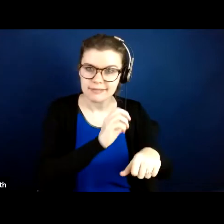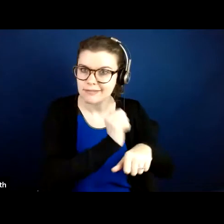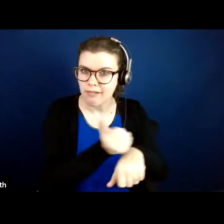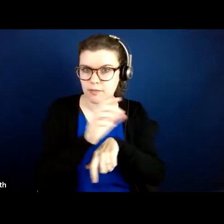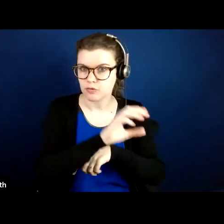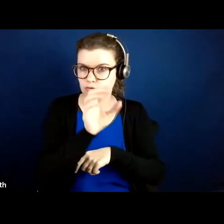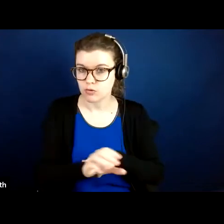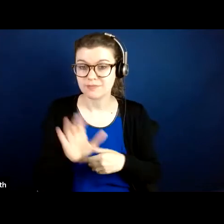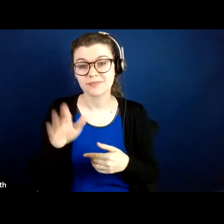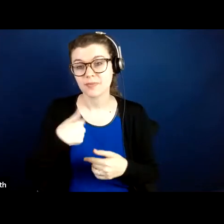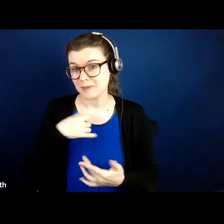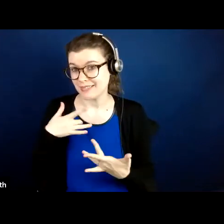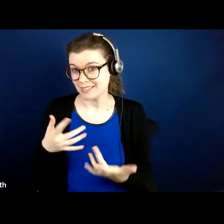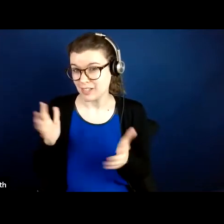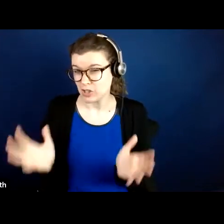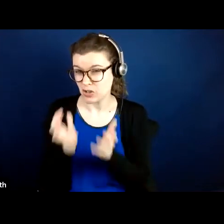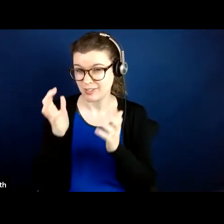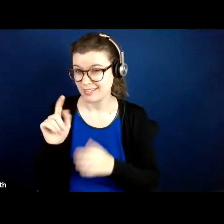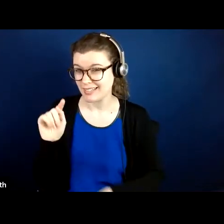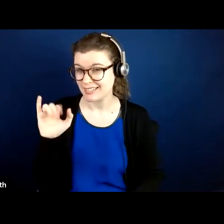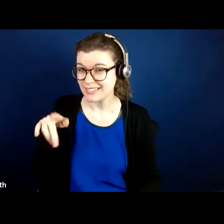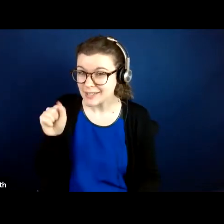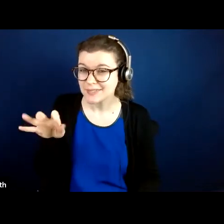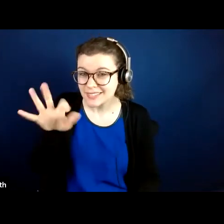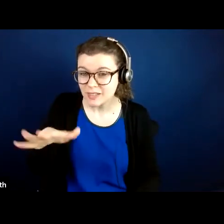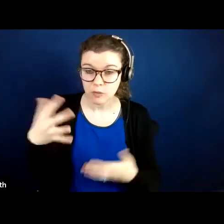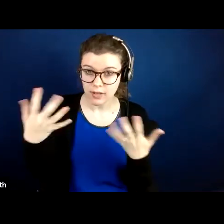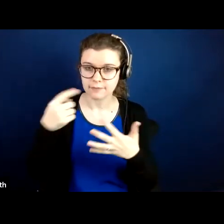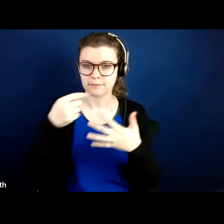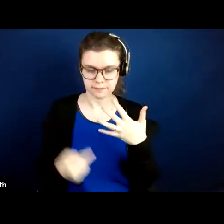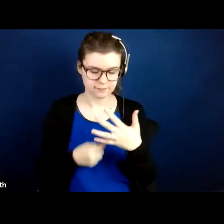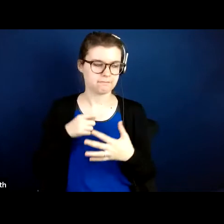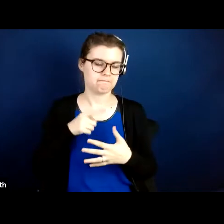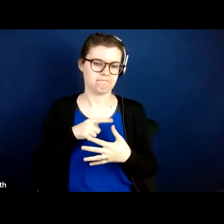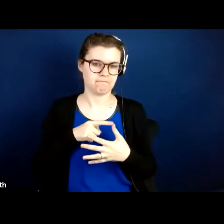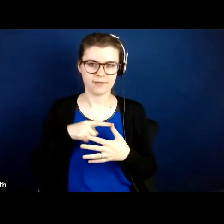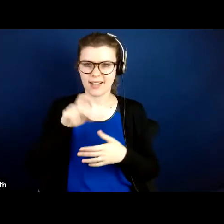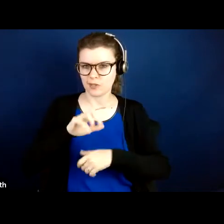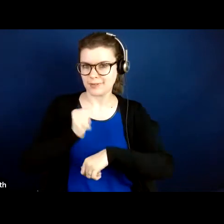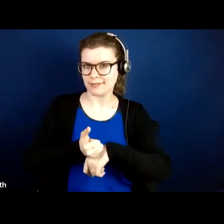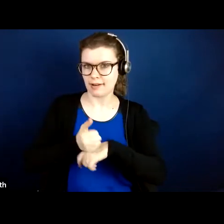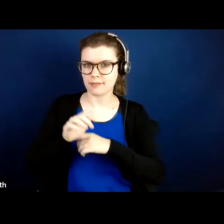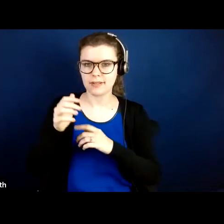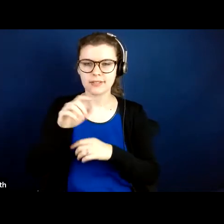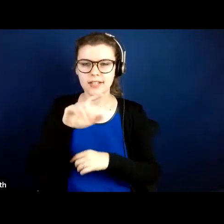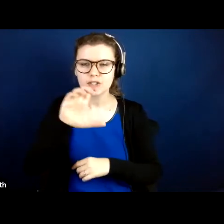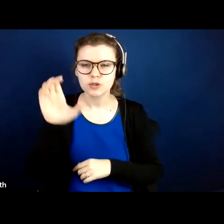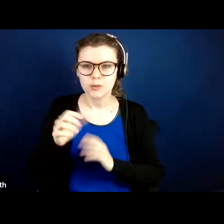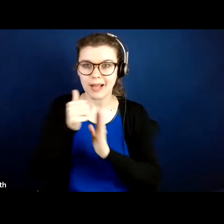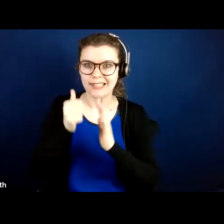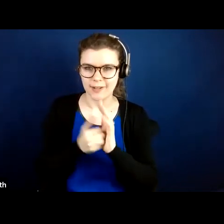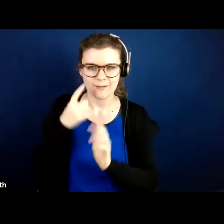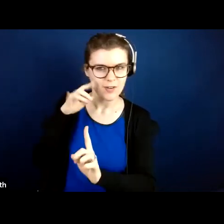Some tips for using Zoom that I think are always just a good idea. Make sure that you set up your own Zoom account if that's possible.